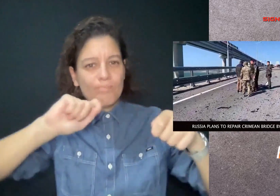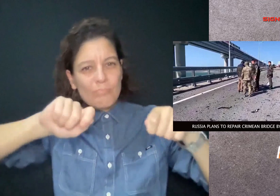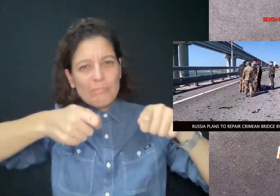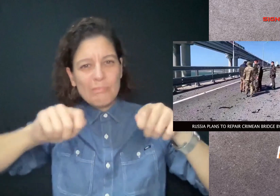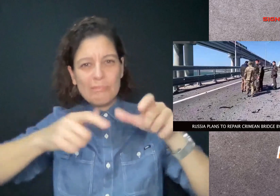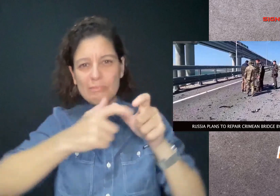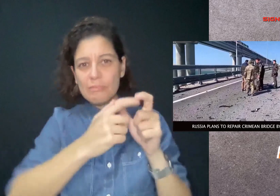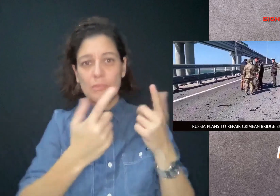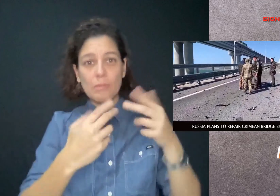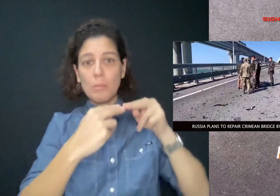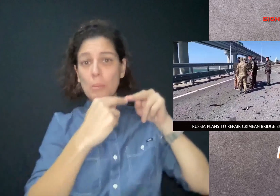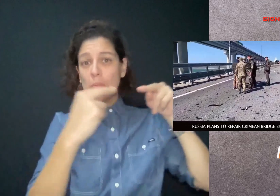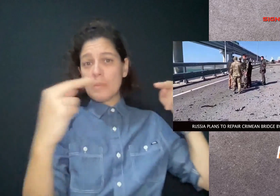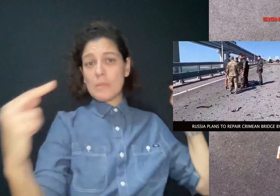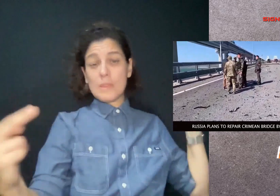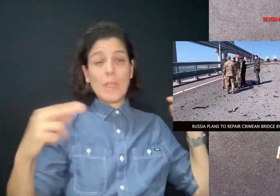1st, 2023.